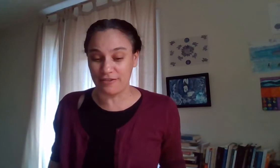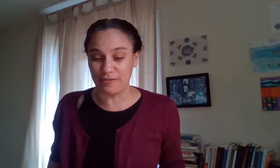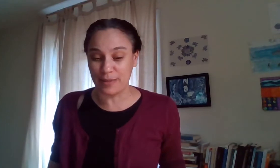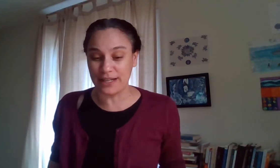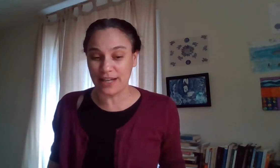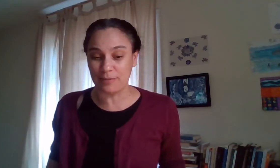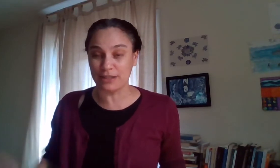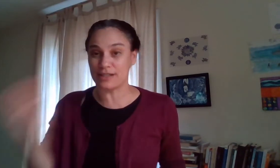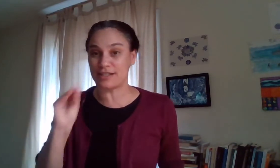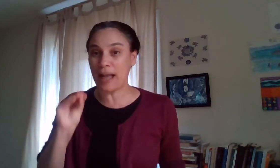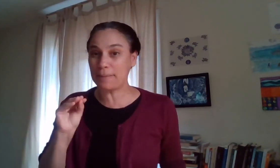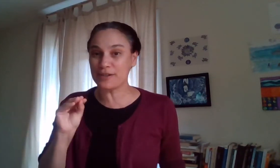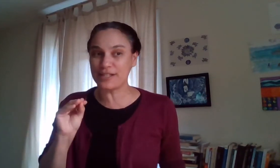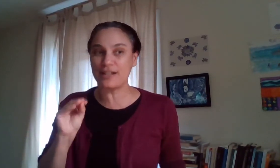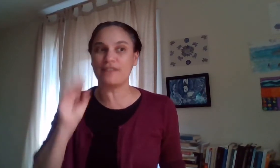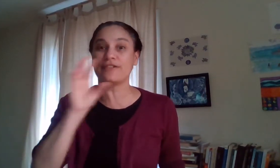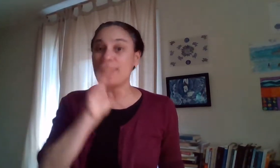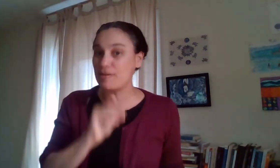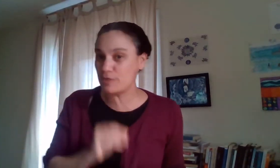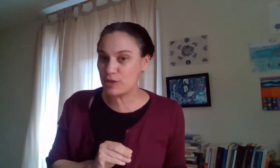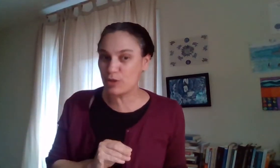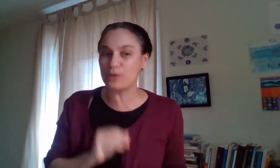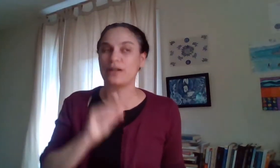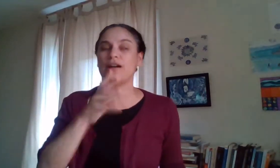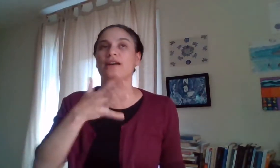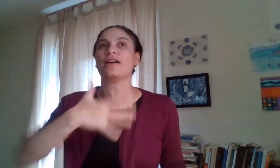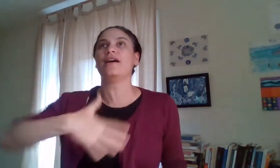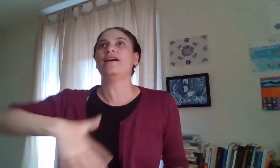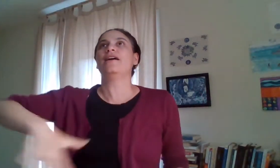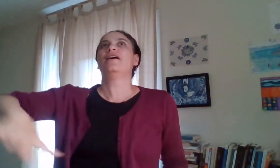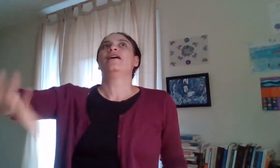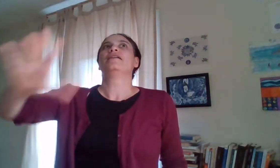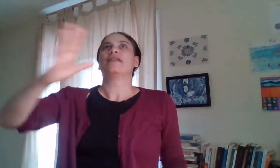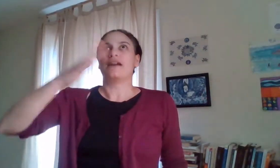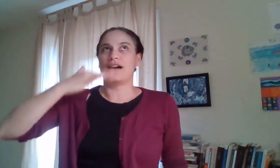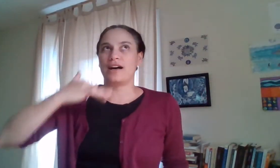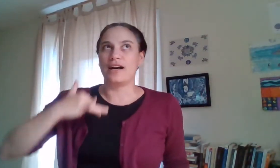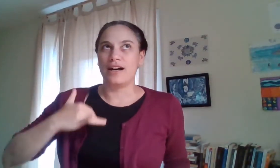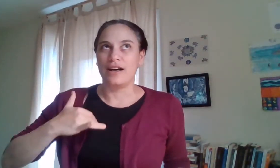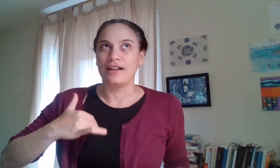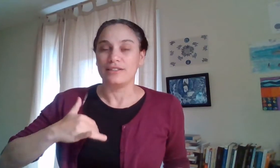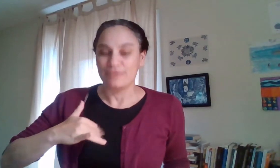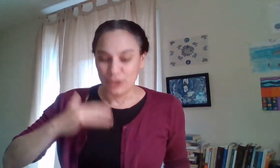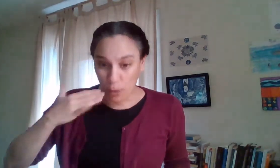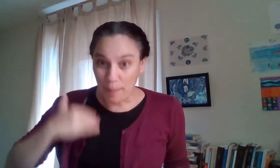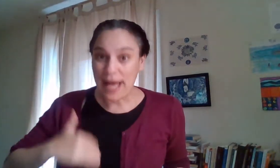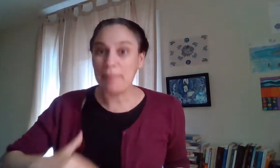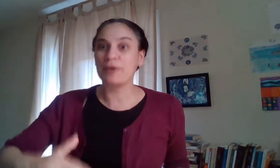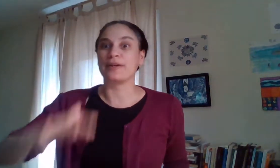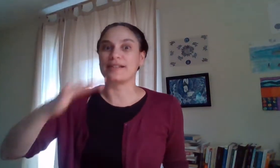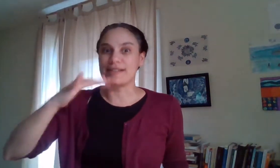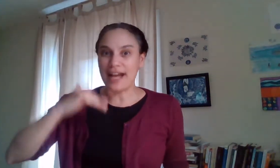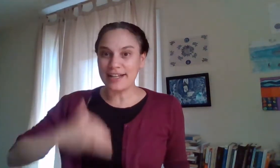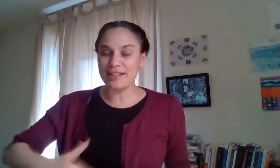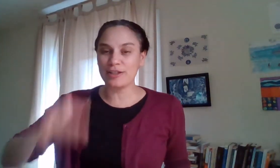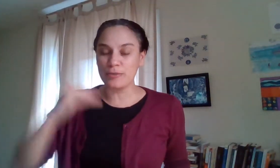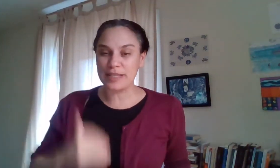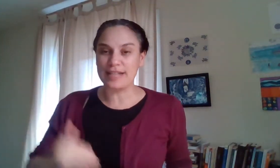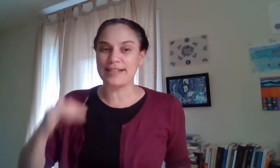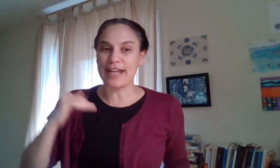being able to stop yourself name what's going on uh you know map your anxiety loops as they